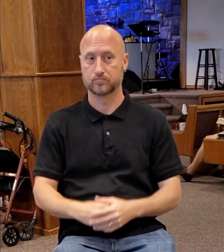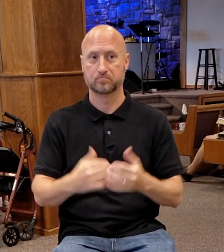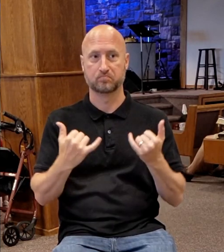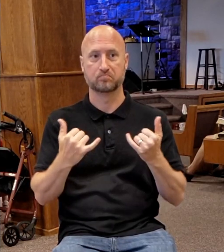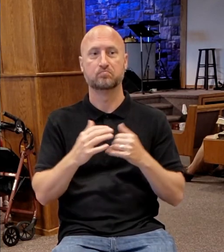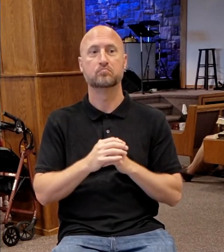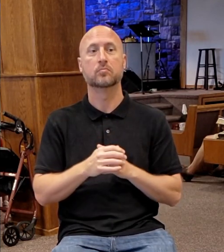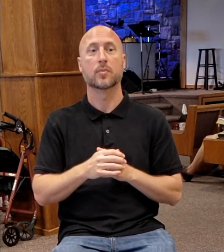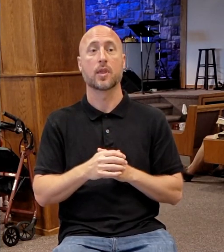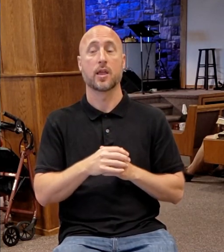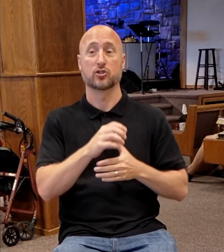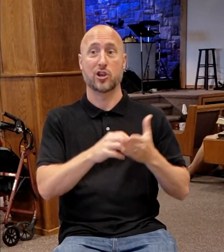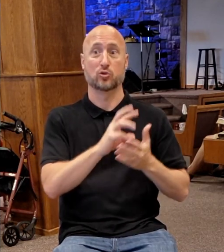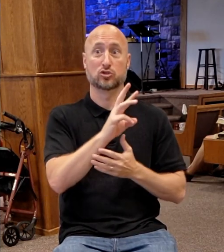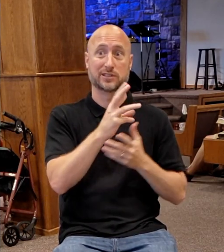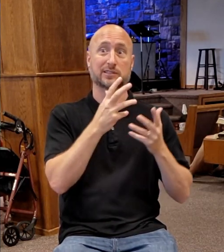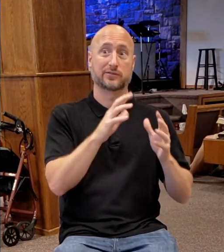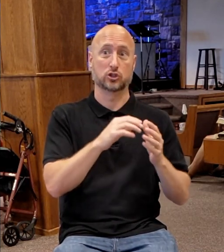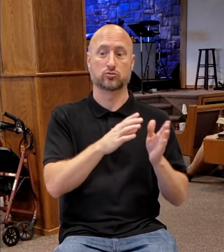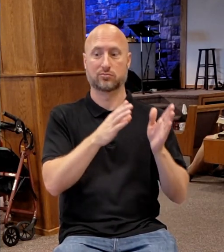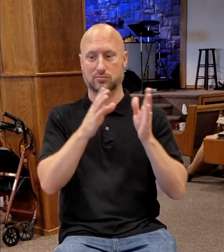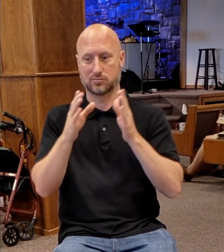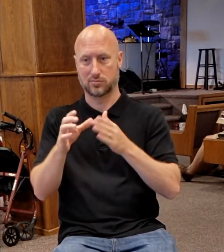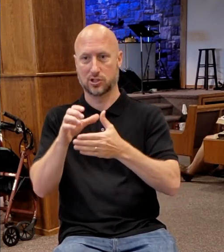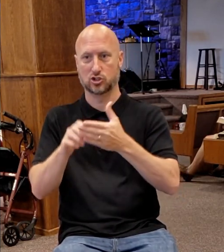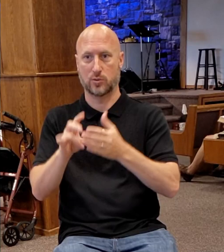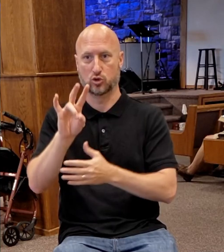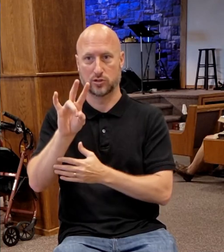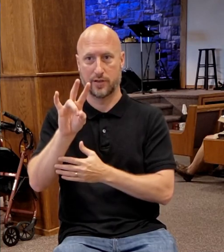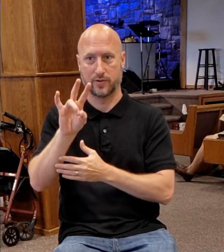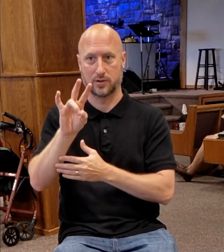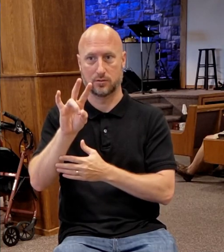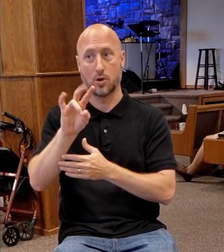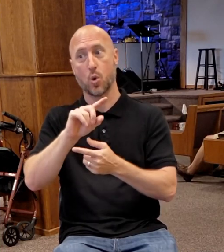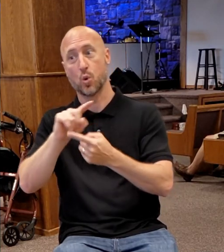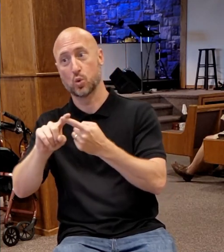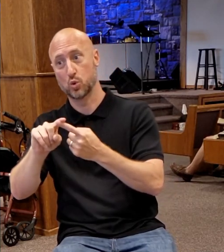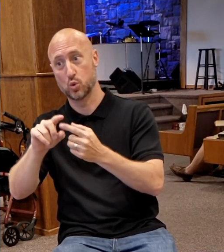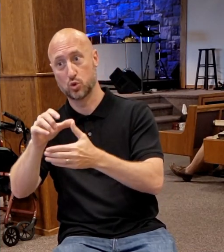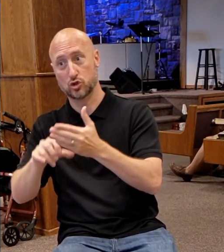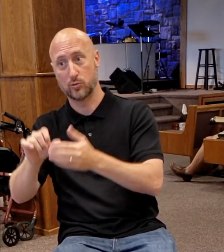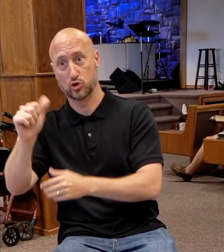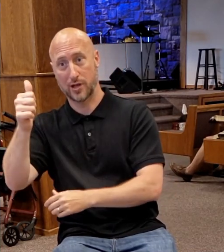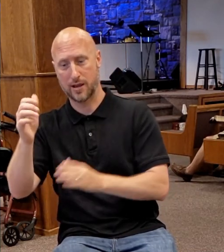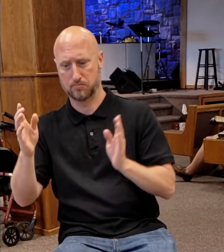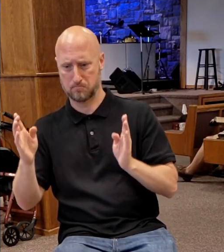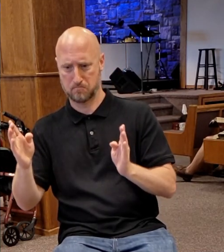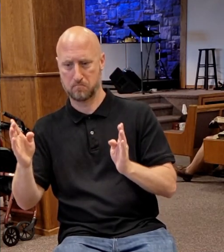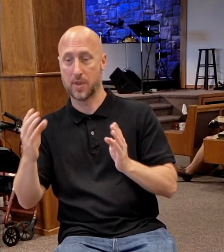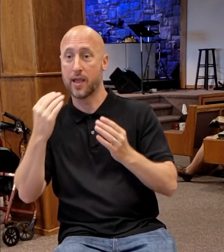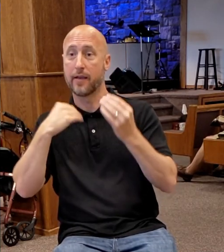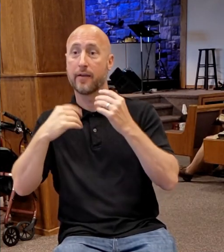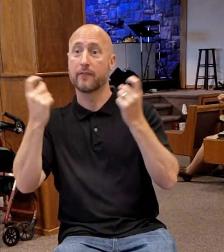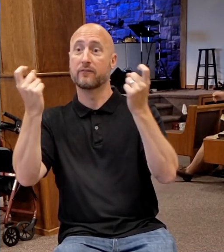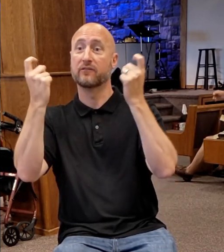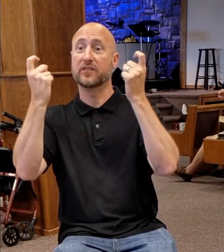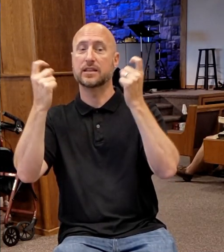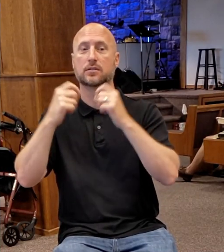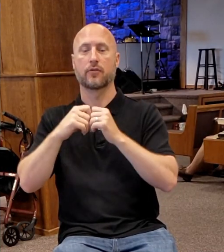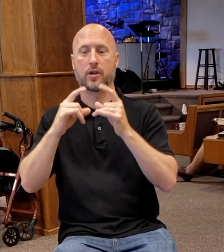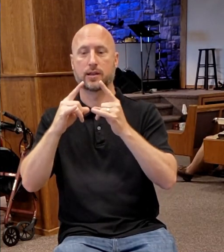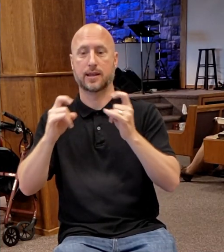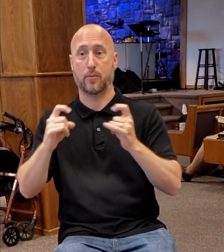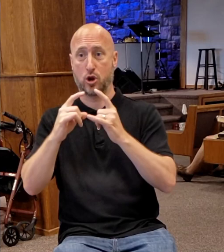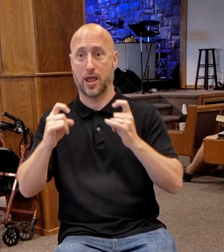7 through chapter 10 now is the Feast of Tabernacles to the Feast of Dedication.